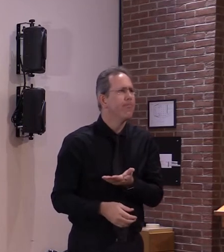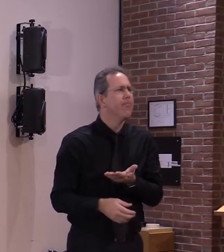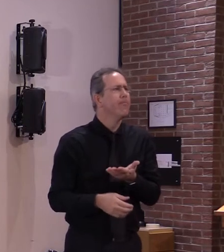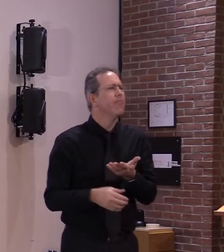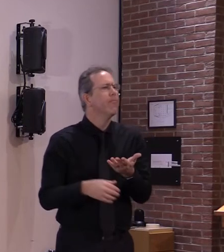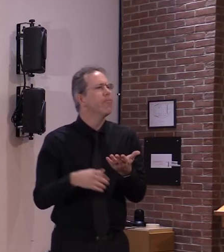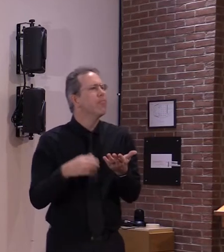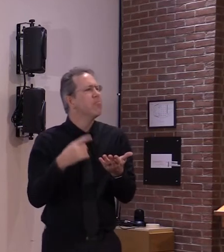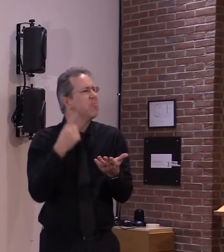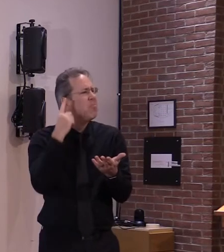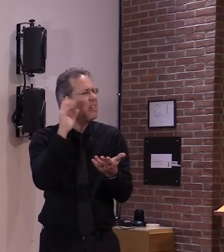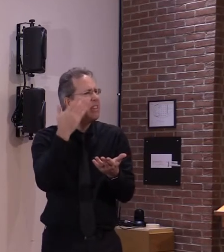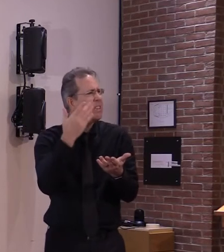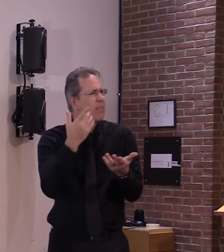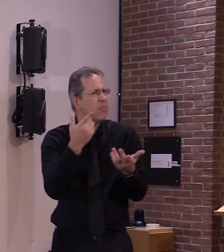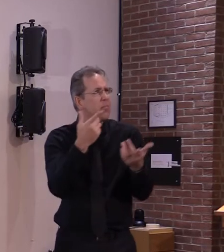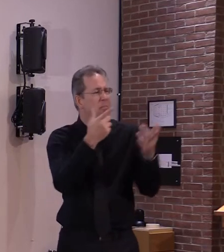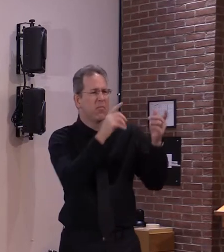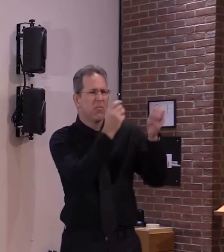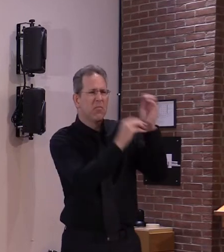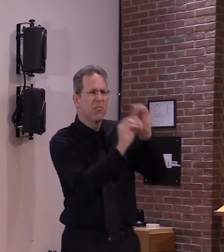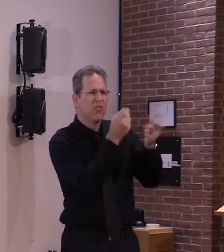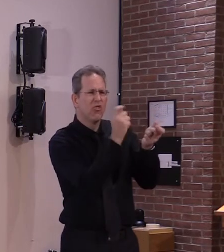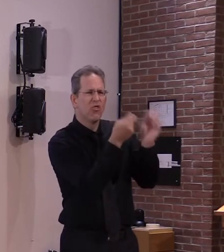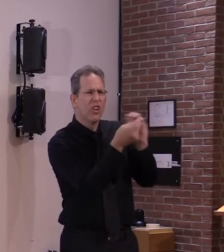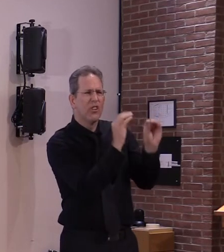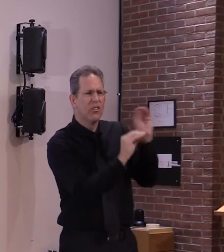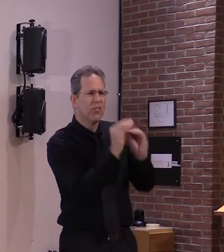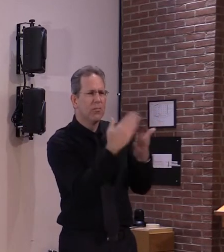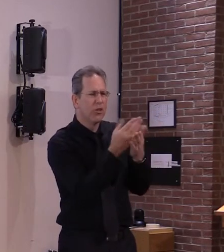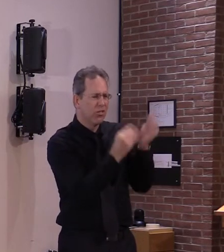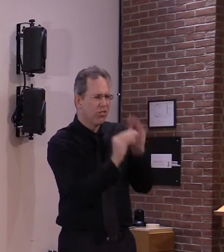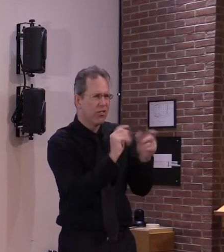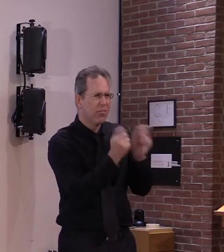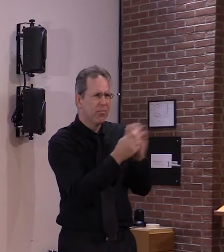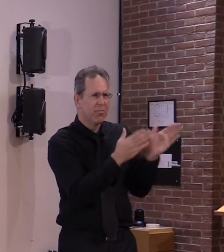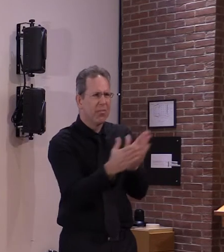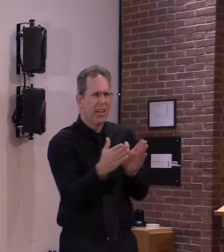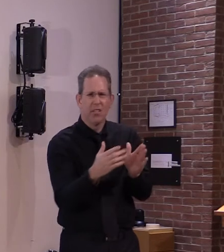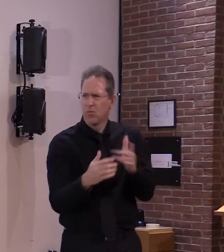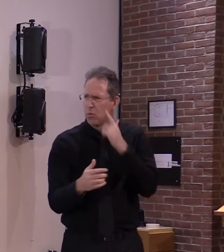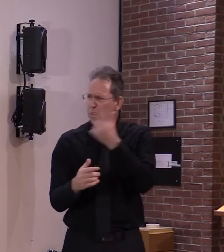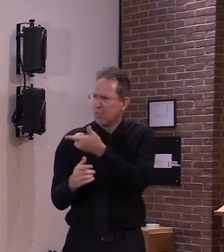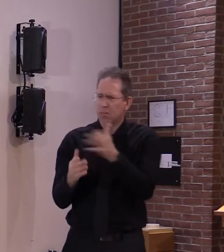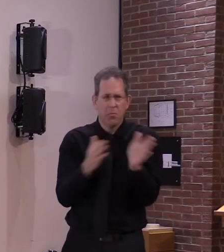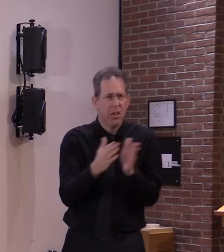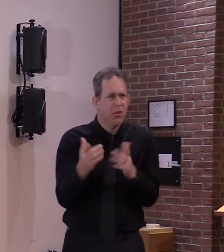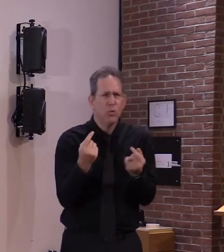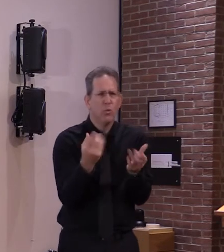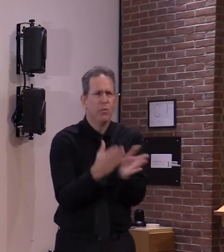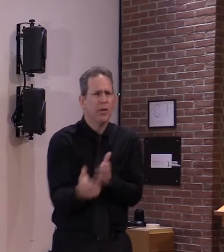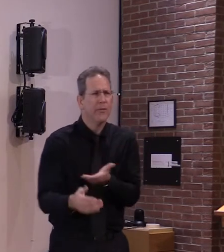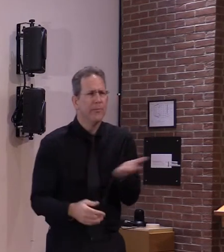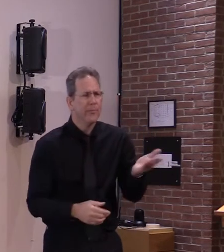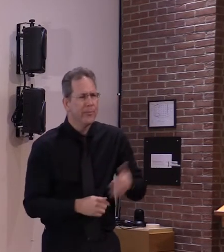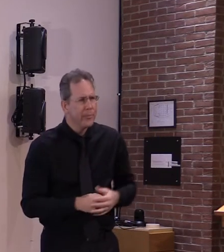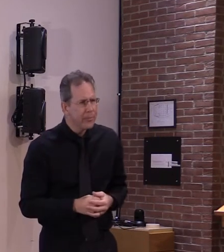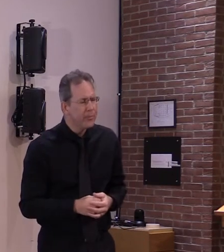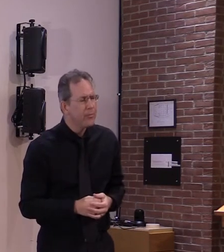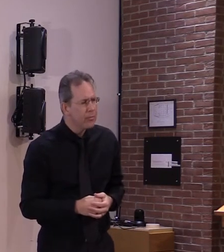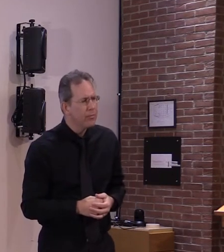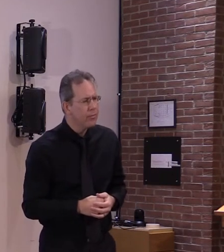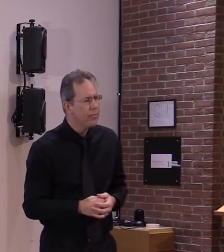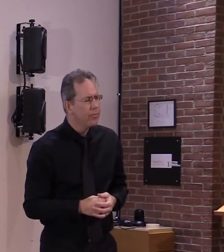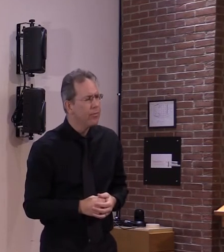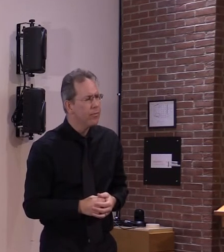tim you know my highest priority as i've said over the last few weeks is uh trying to come to some conclusion on this uh